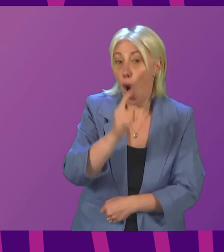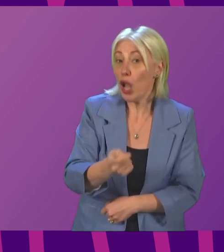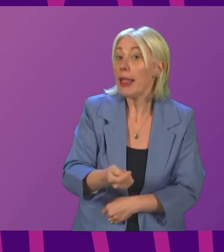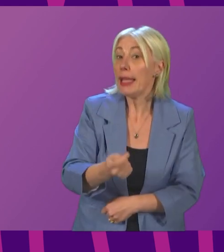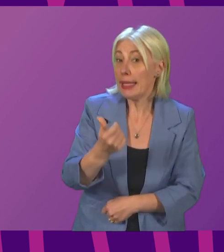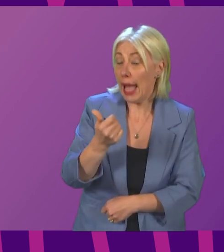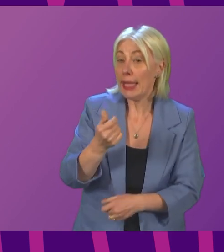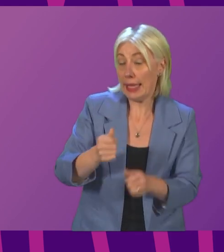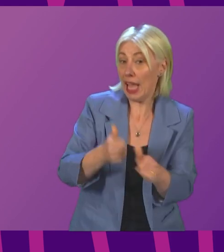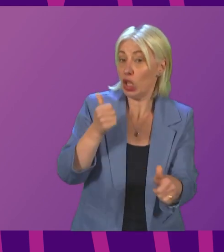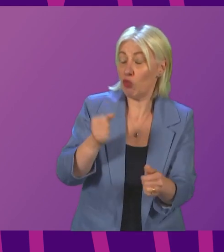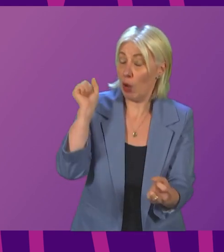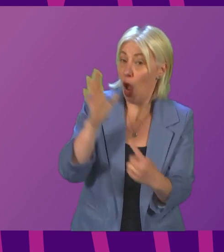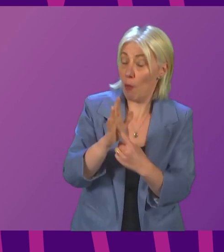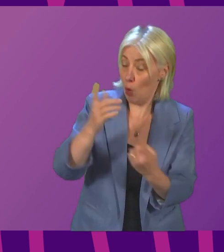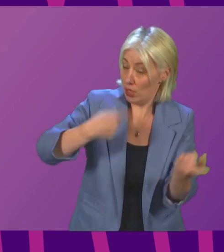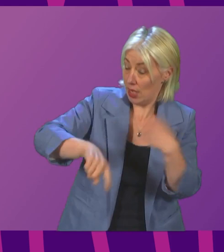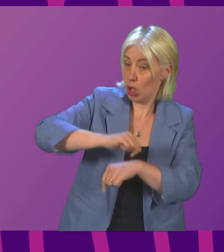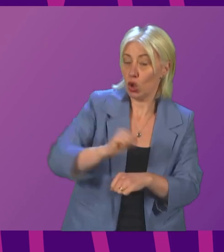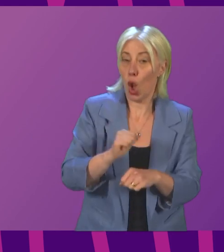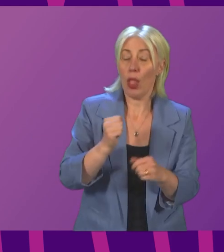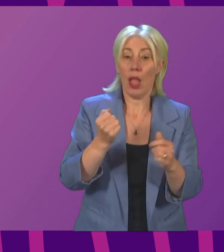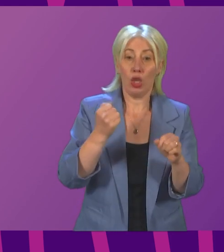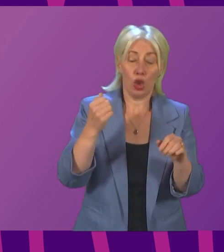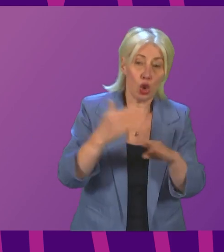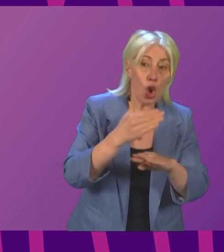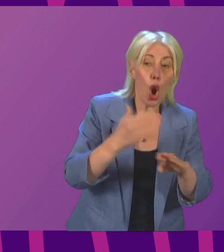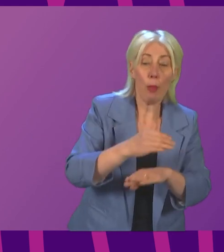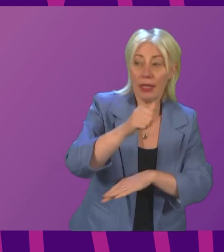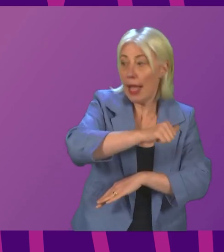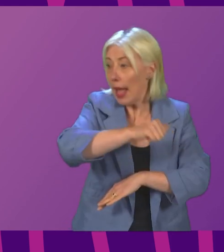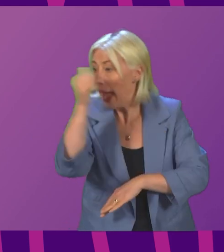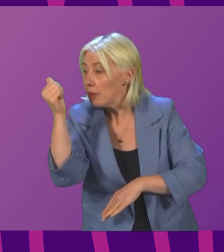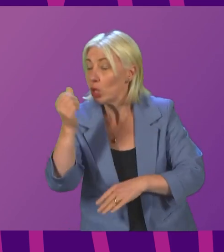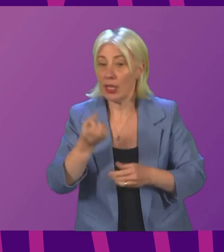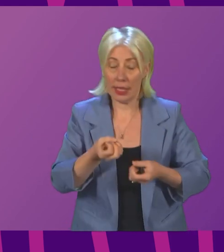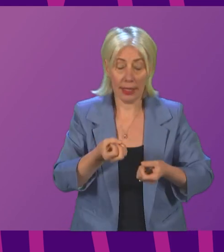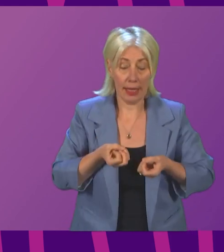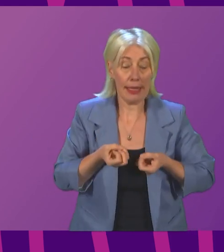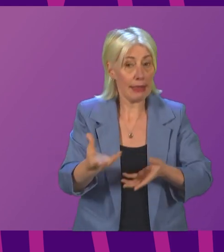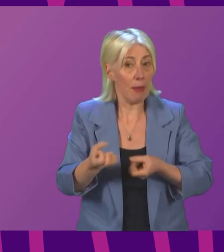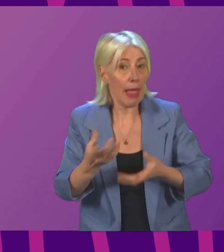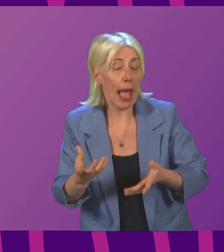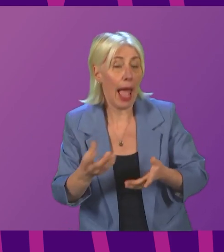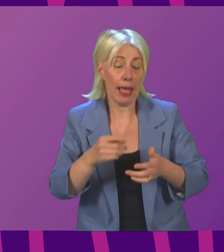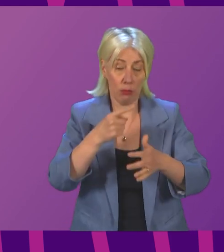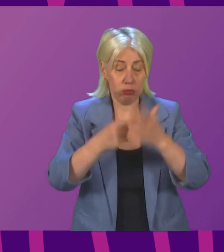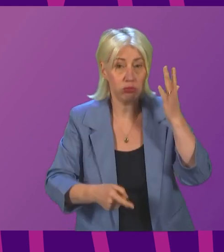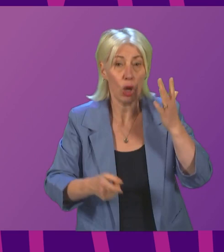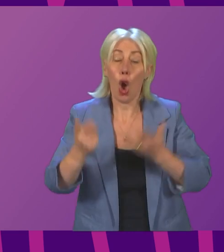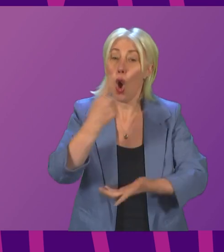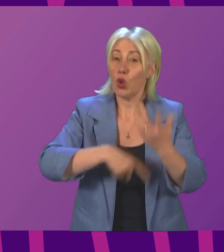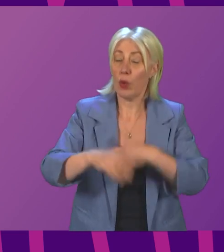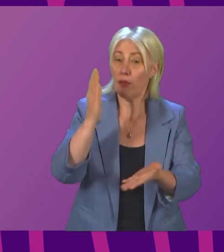been for some time in terms of jobs infrastructure expertise supply chain benefit and we've got to make that transition properly